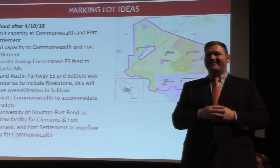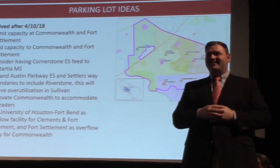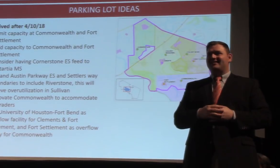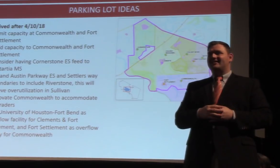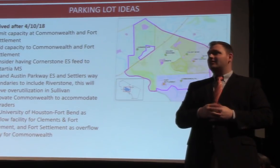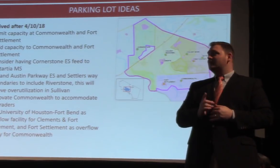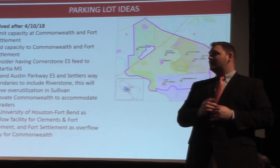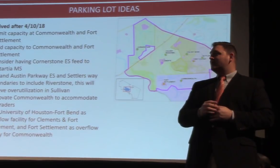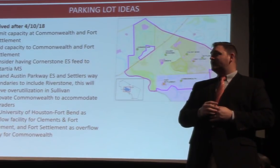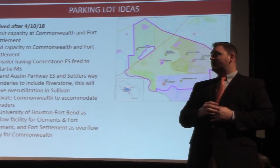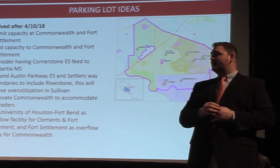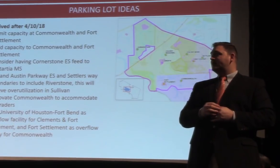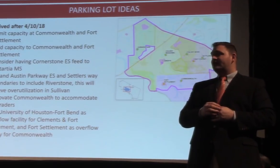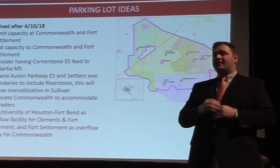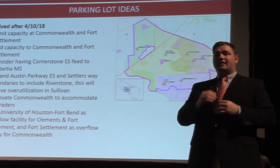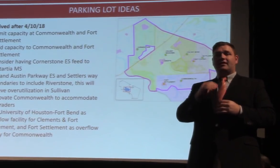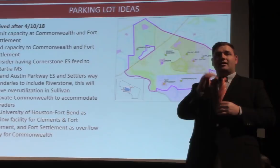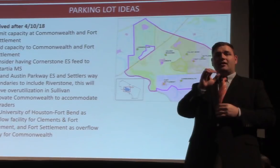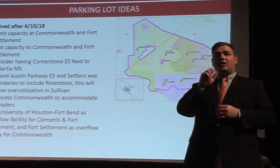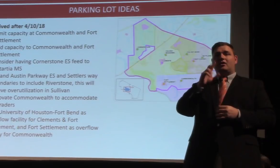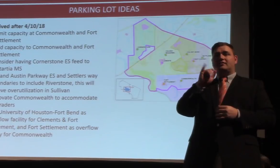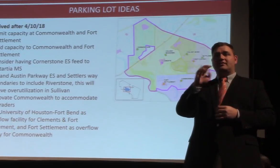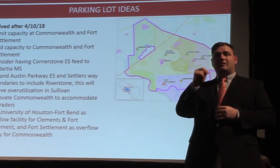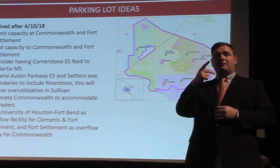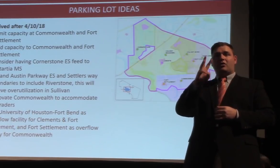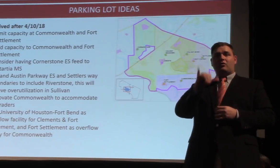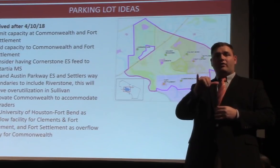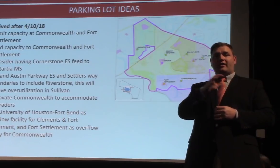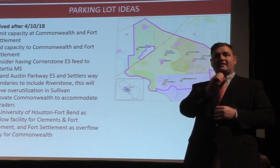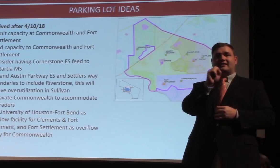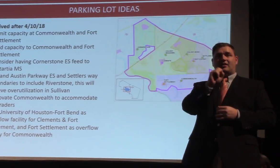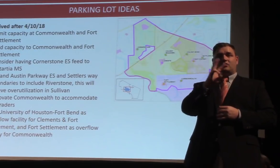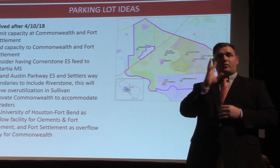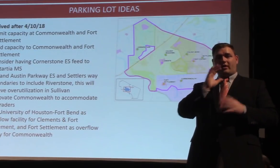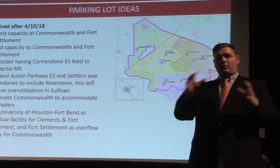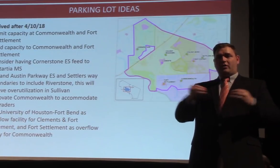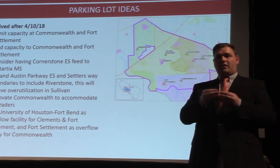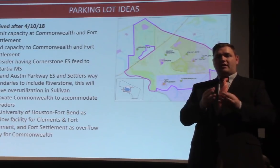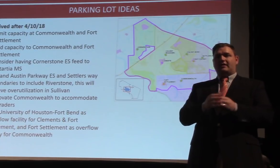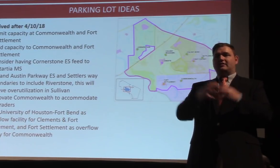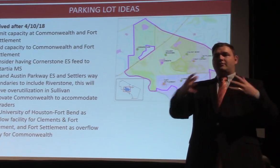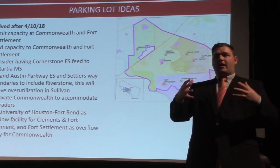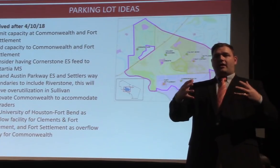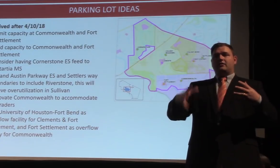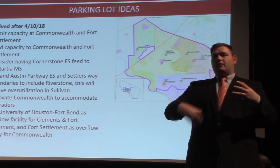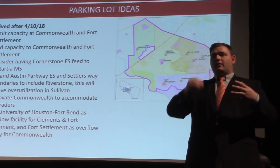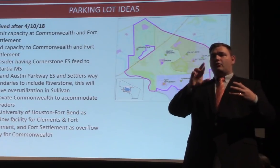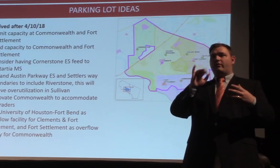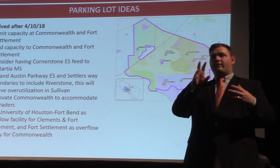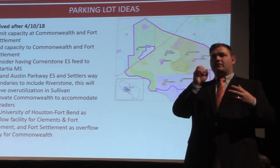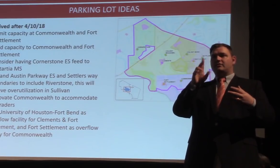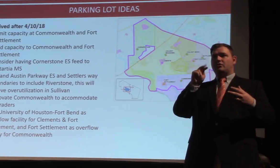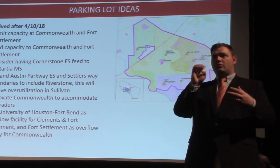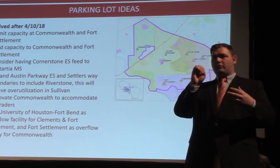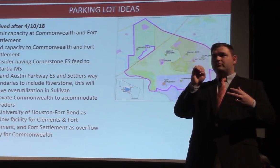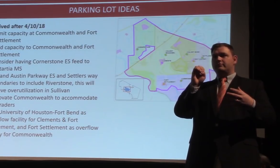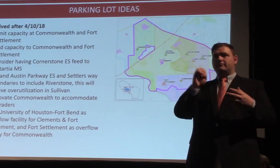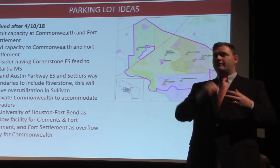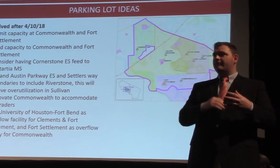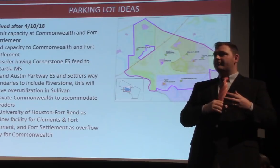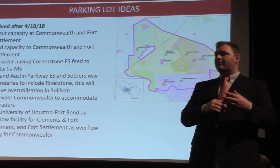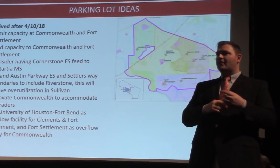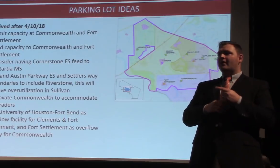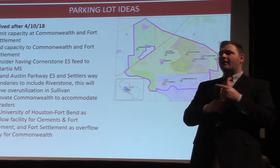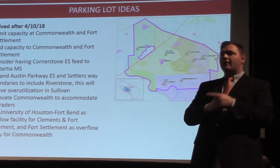Expand Austin Parkway and Settlers Way to include Riverstone. This will relieve over-utilization at Sullivan. Renovate Commonwealth to